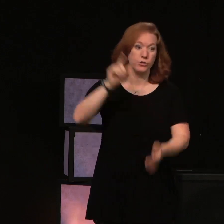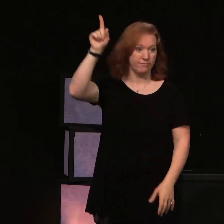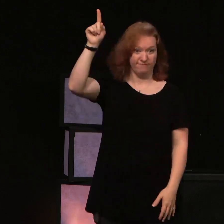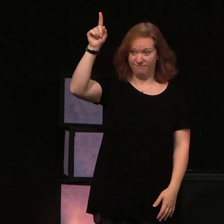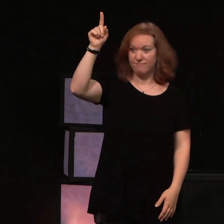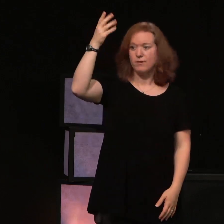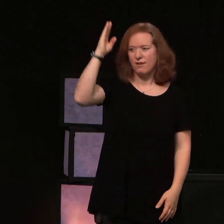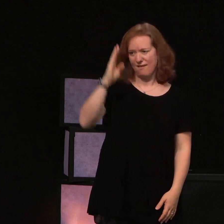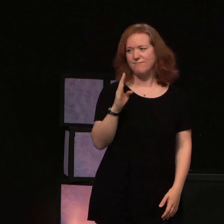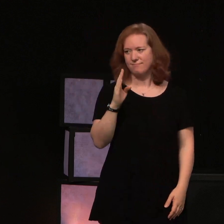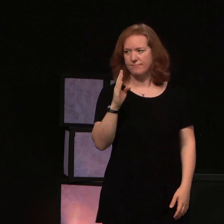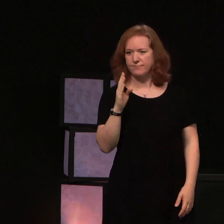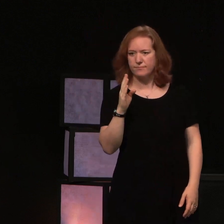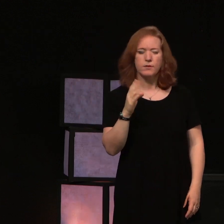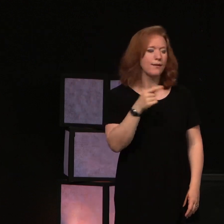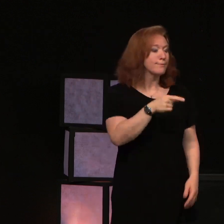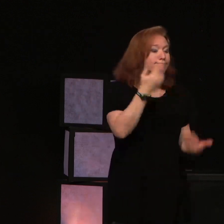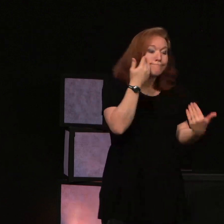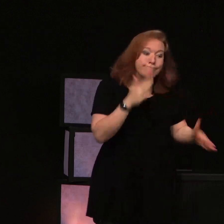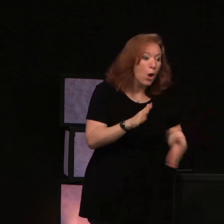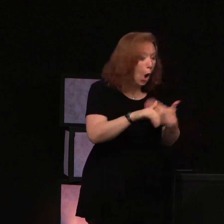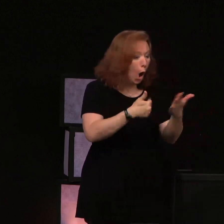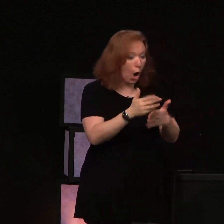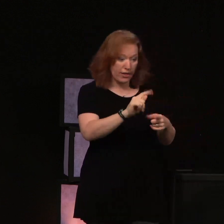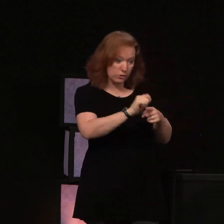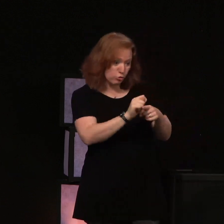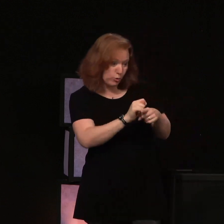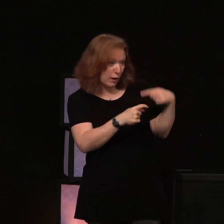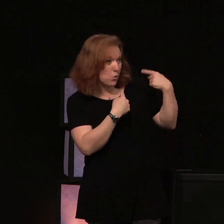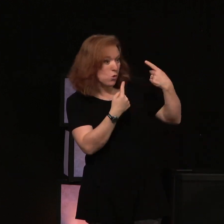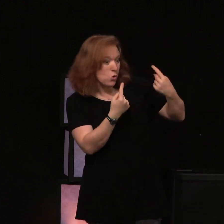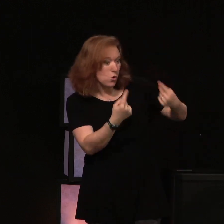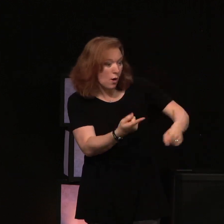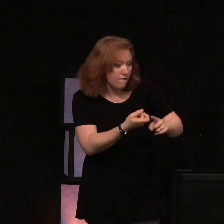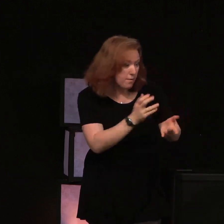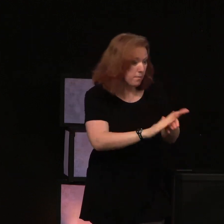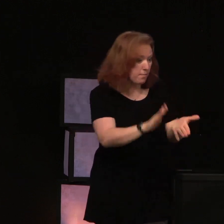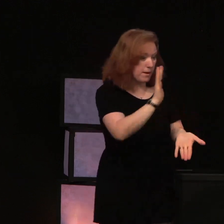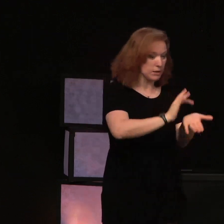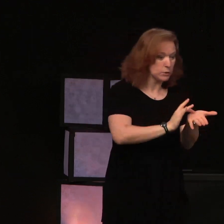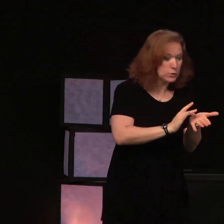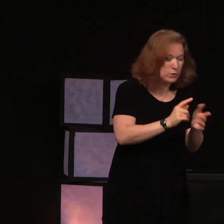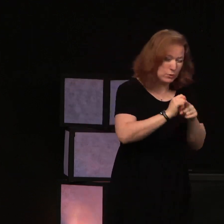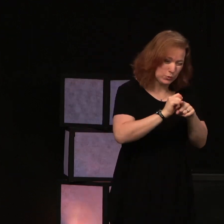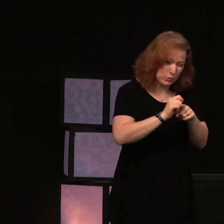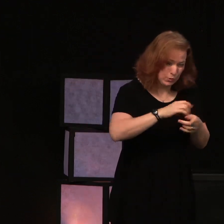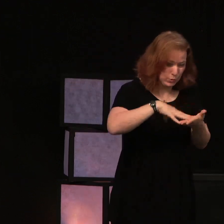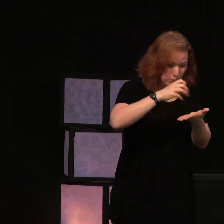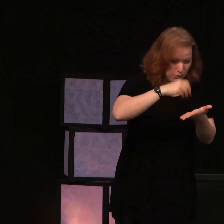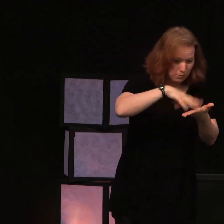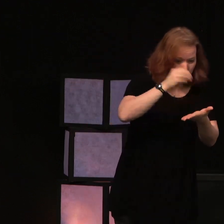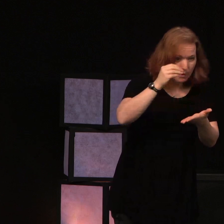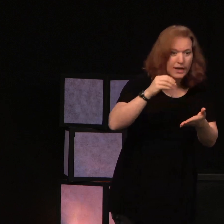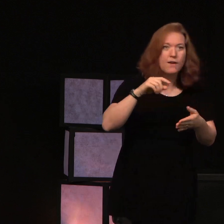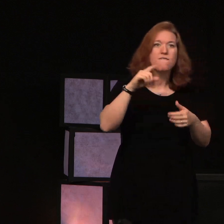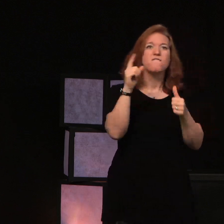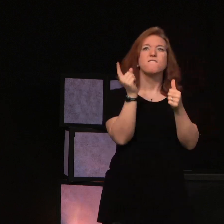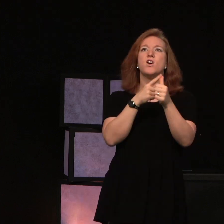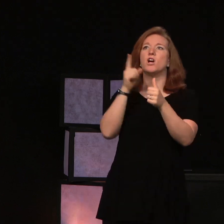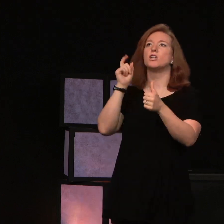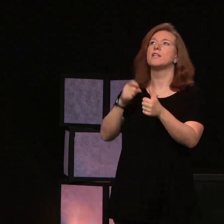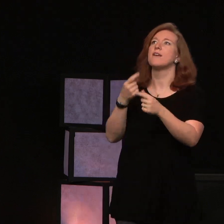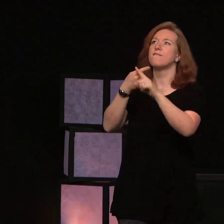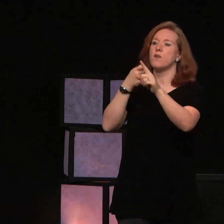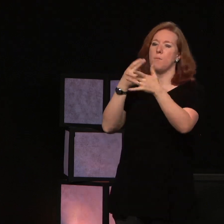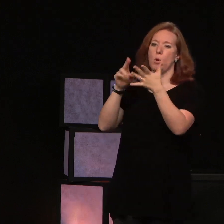realize that their training, all of that training from that famous medical school needed to come first from the Holy